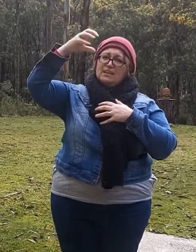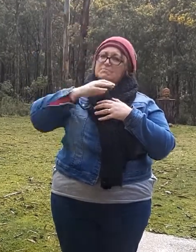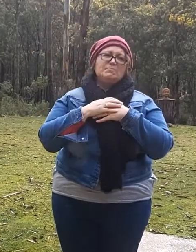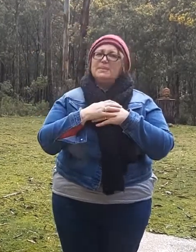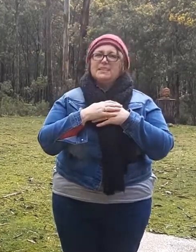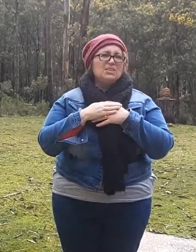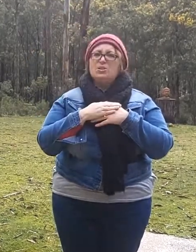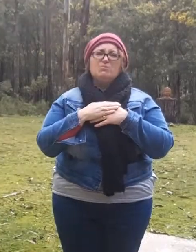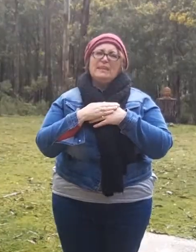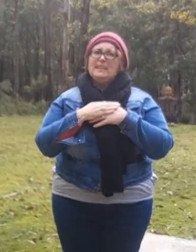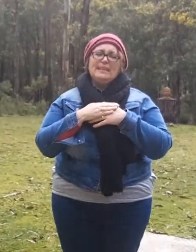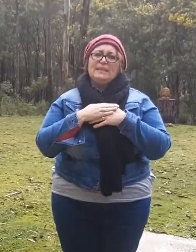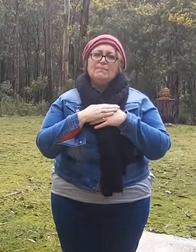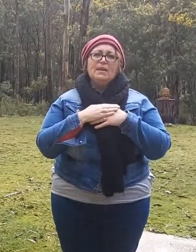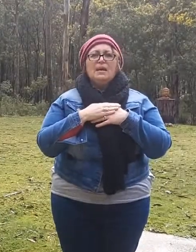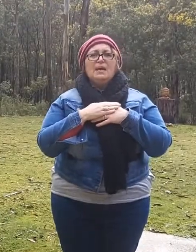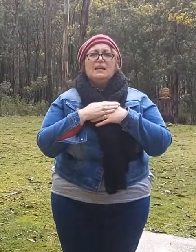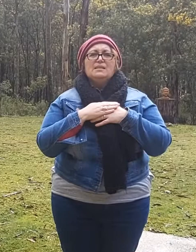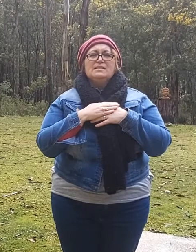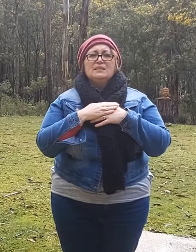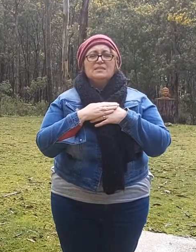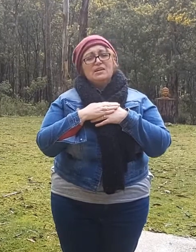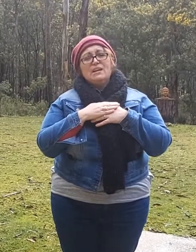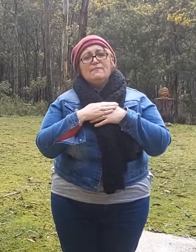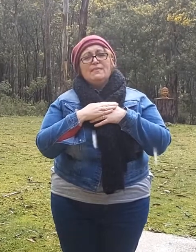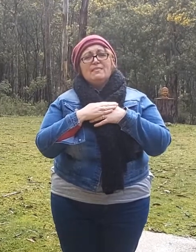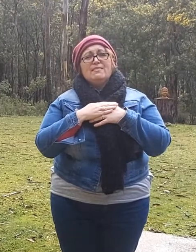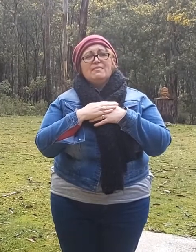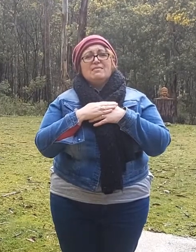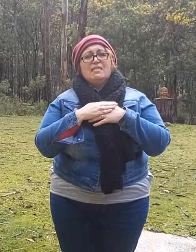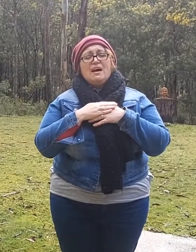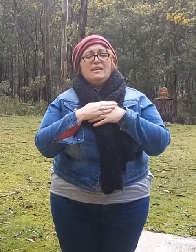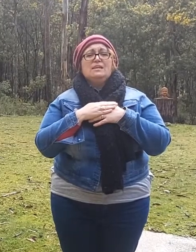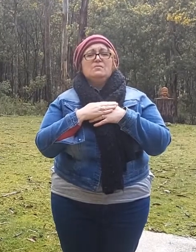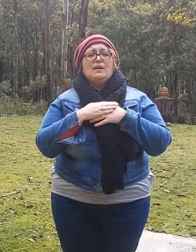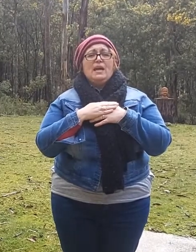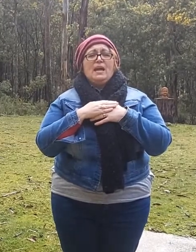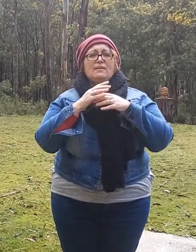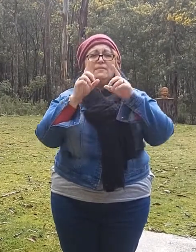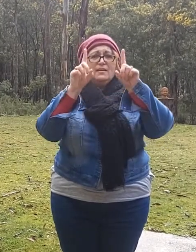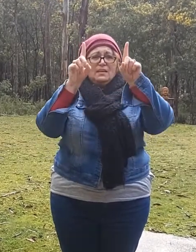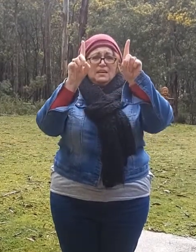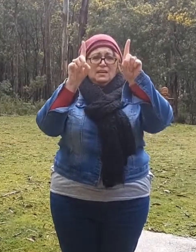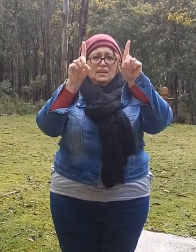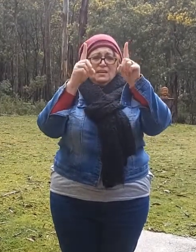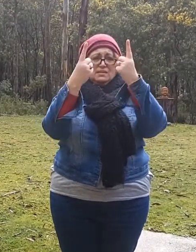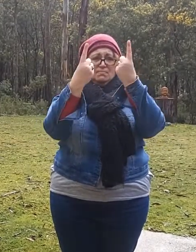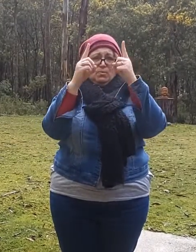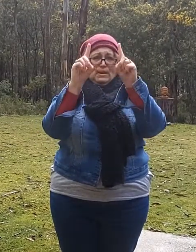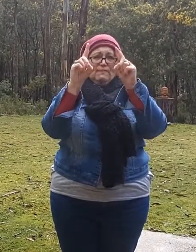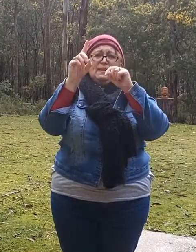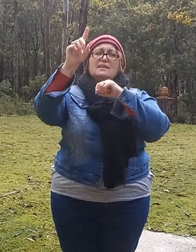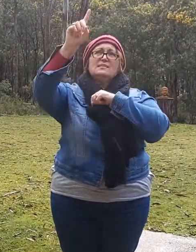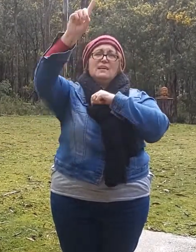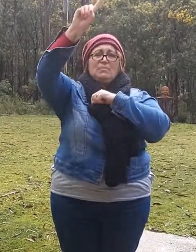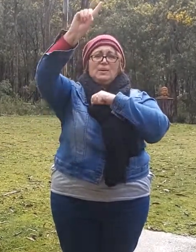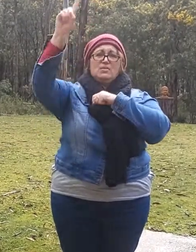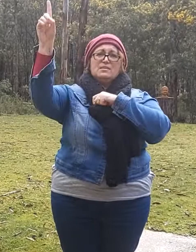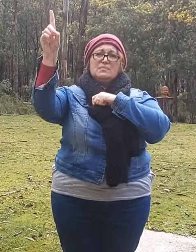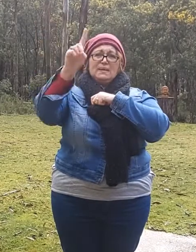but it's not really the sight of the lightning that we have is pointer fingers and we use it a bit